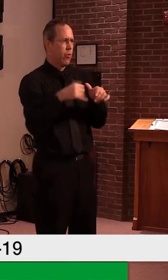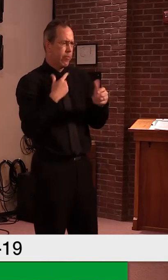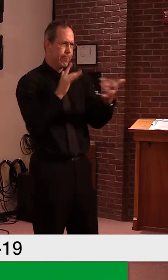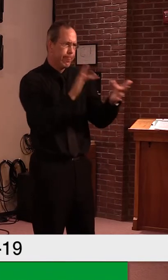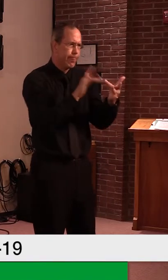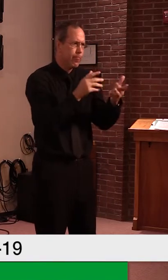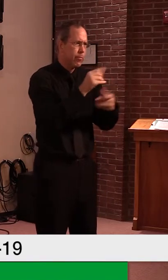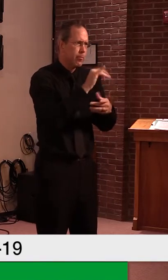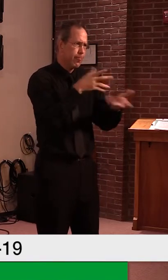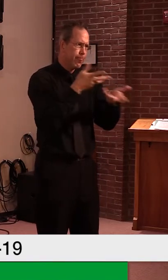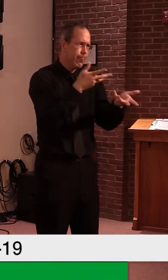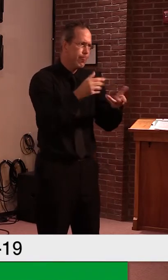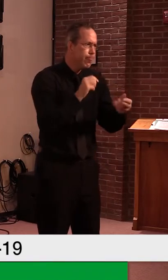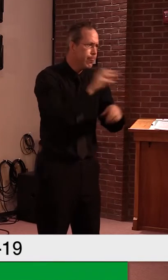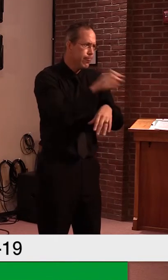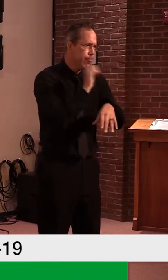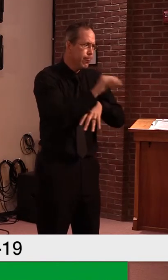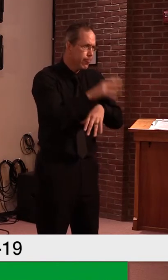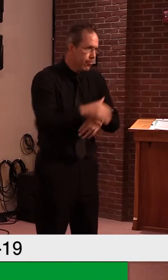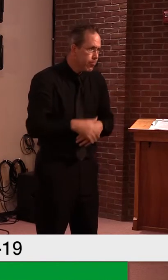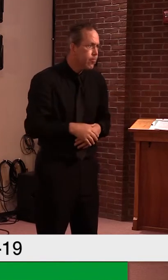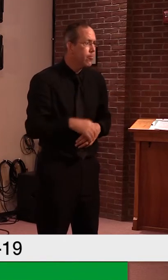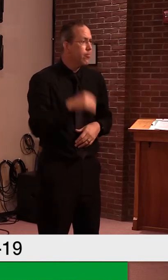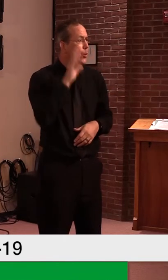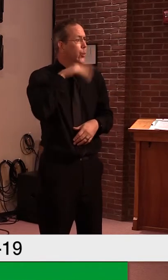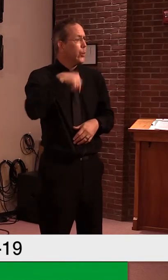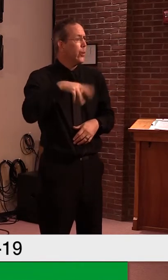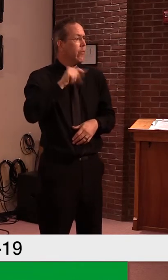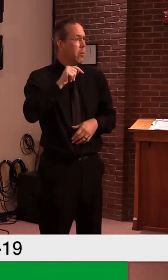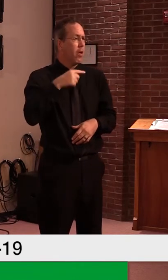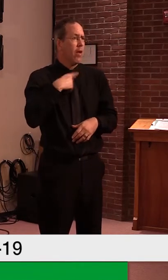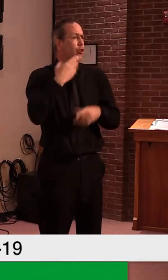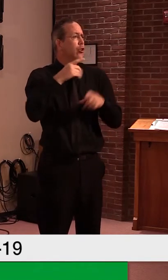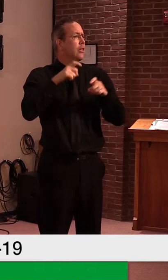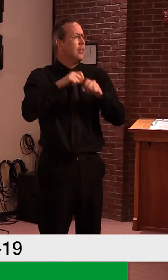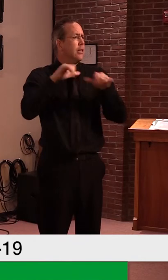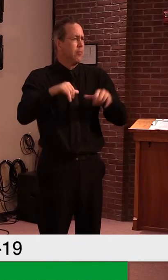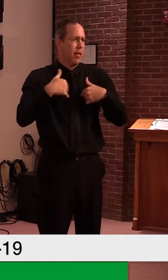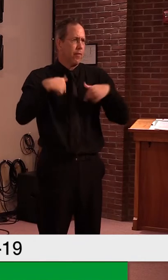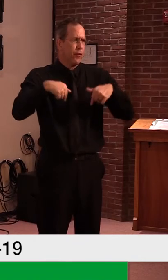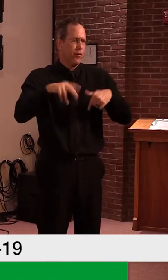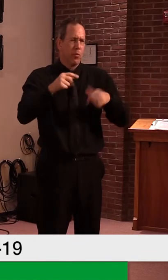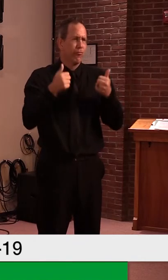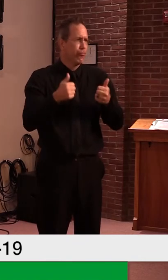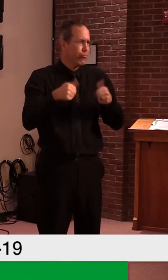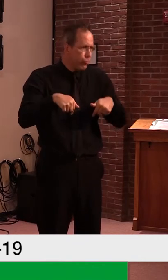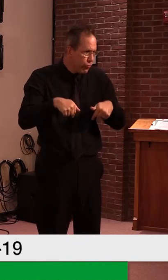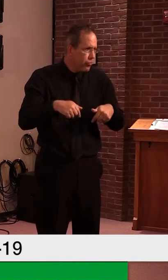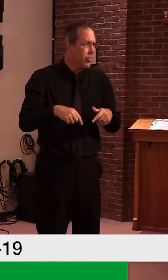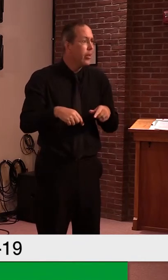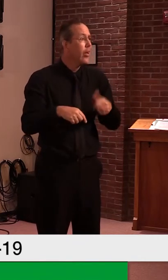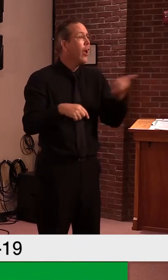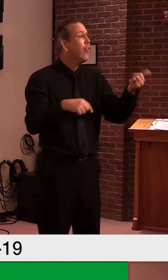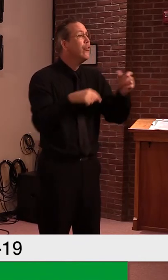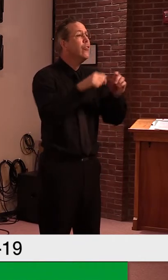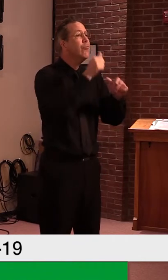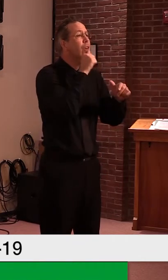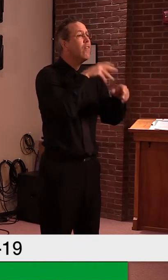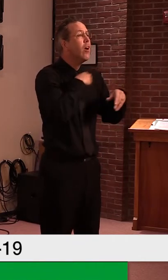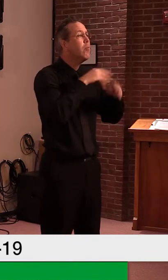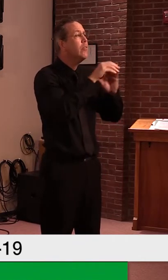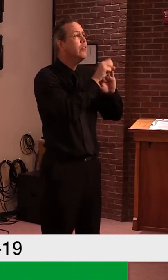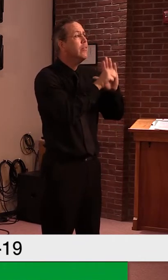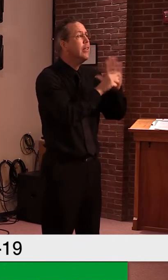Uh, other states, um, may or may not. Um, other, um, private entities may or may not, but we're going to institute